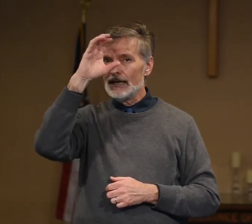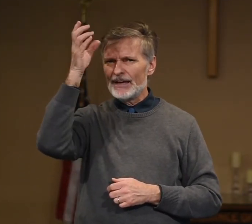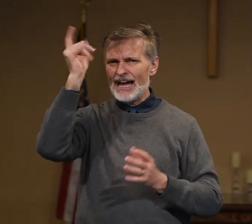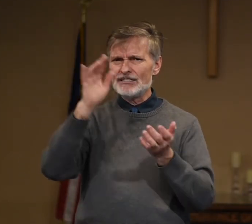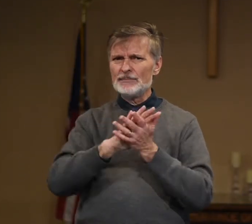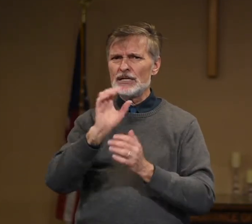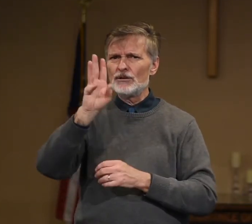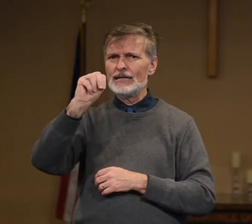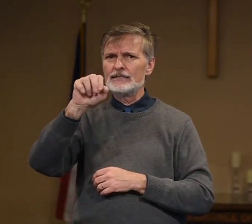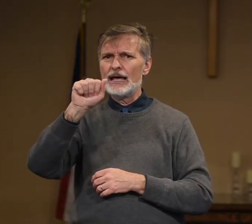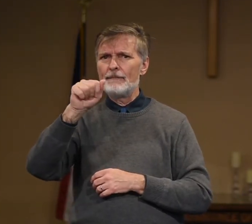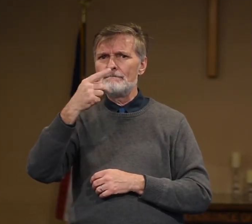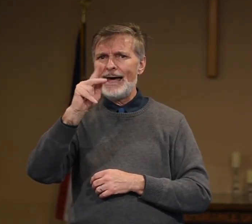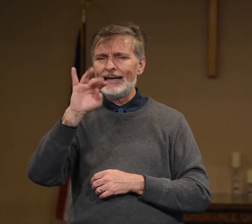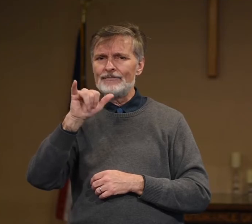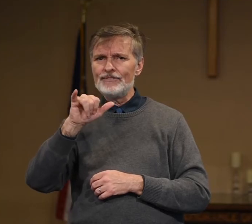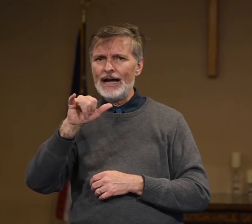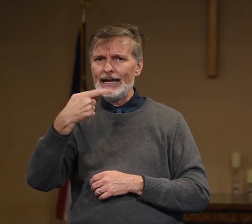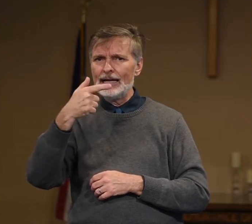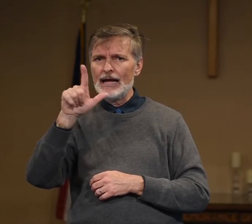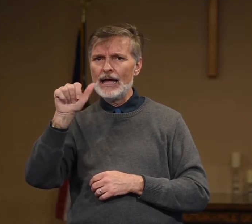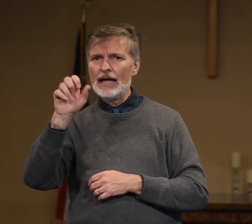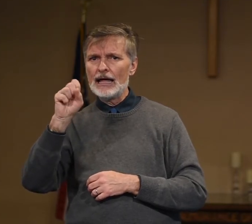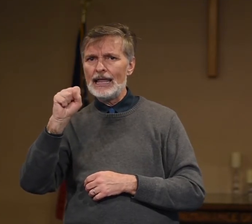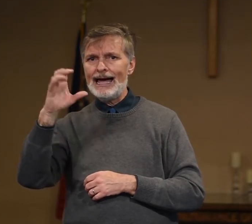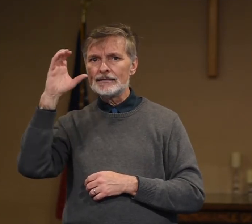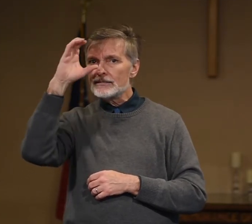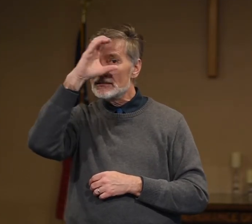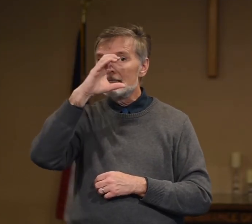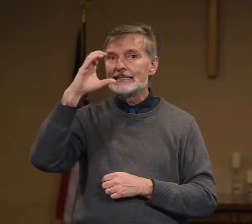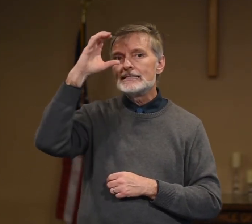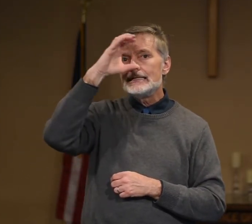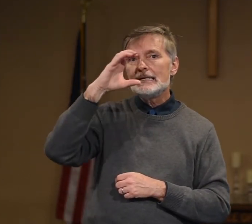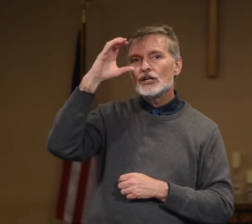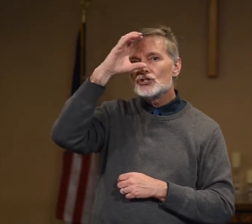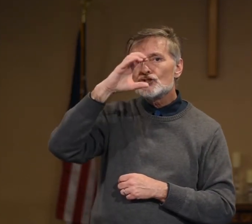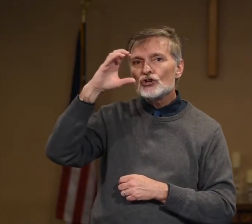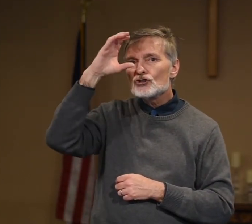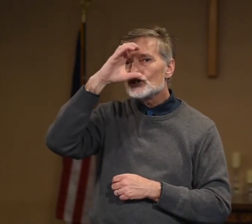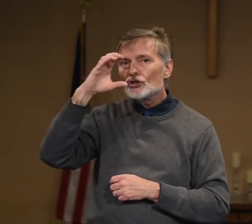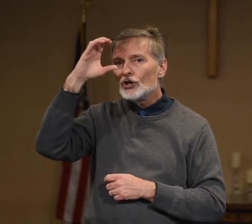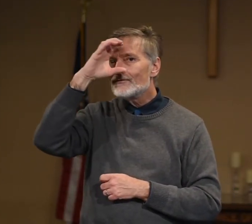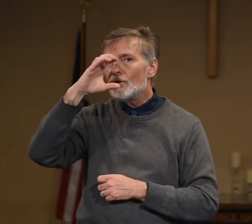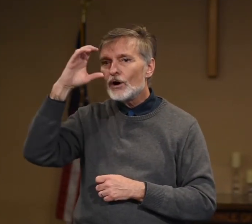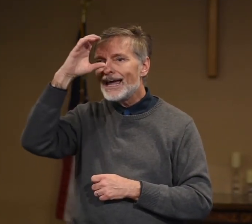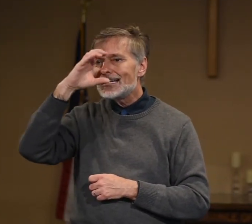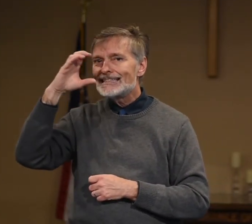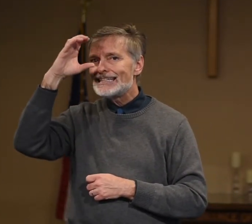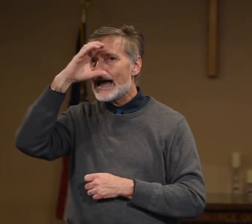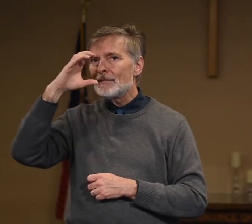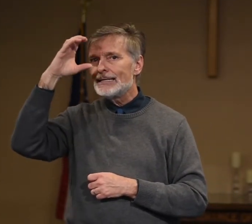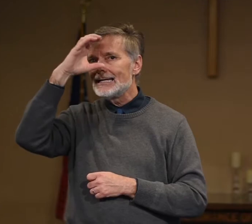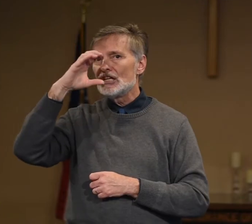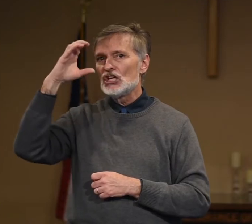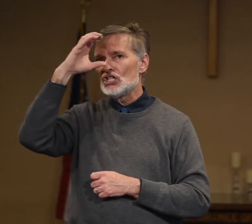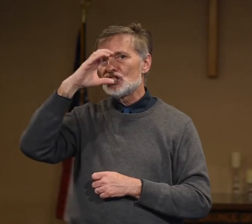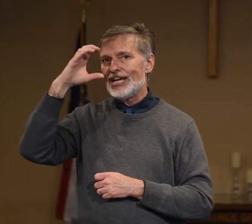And the concept here is a magnifying glass. Seek. Search. Look for. Examine. Check